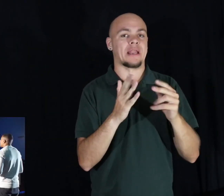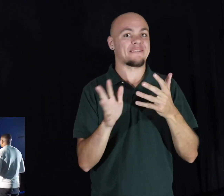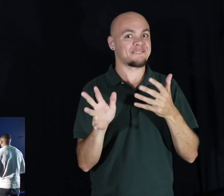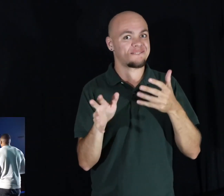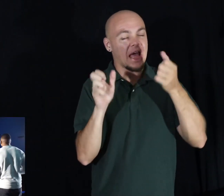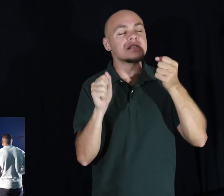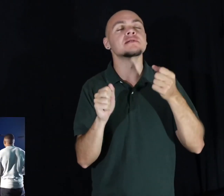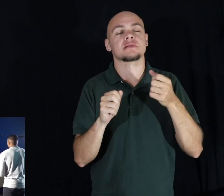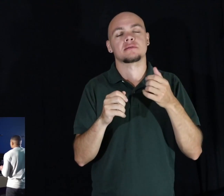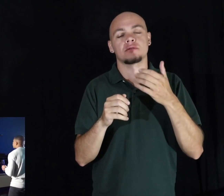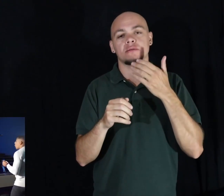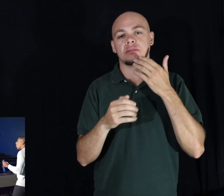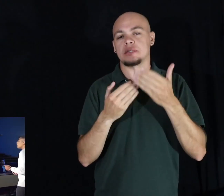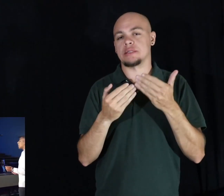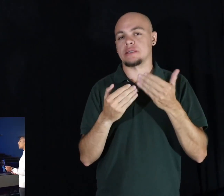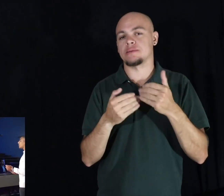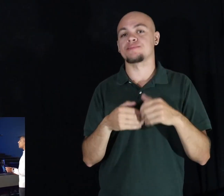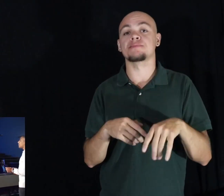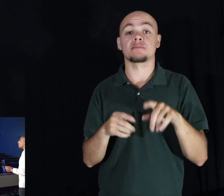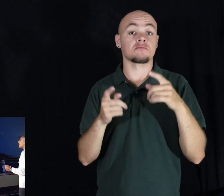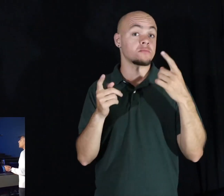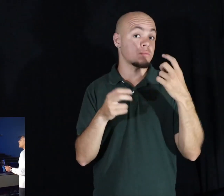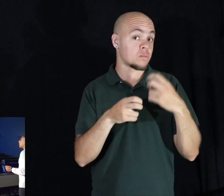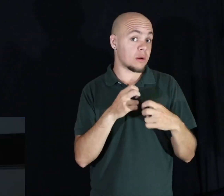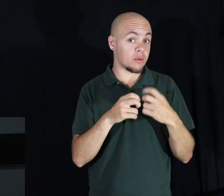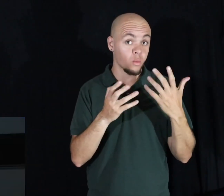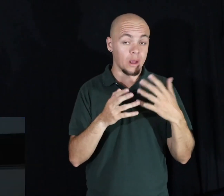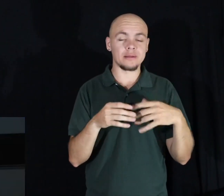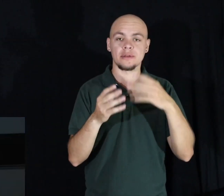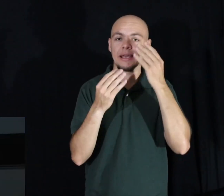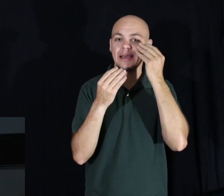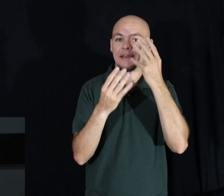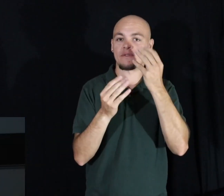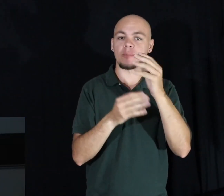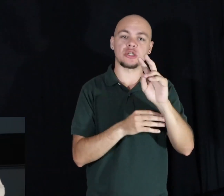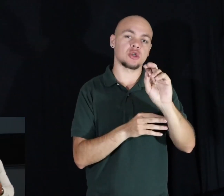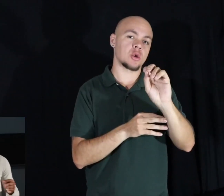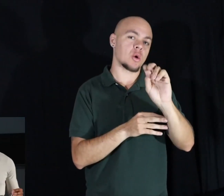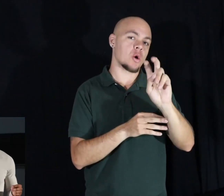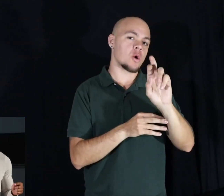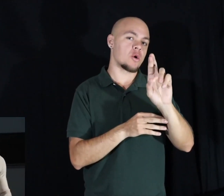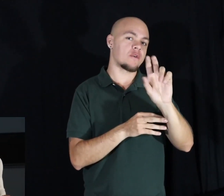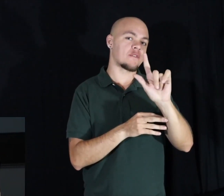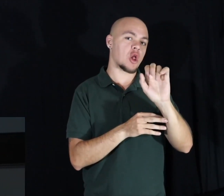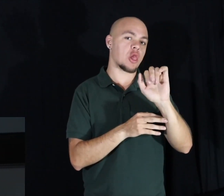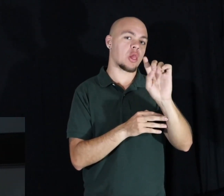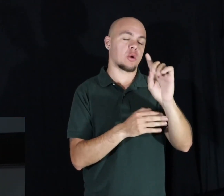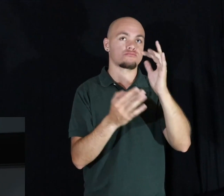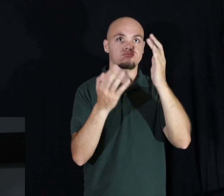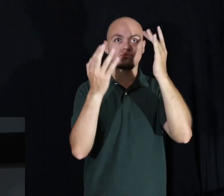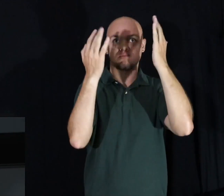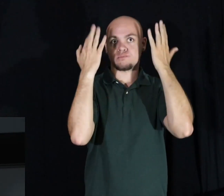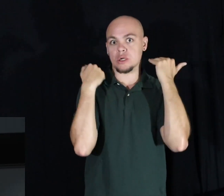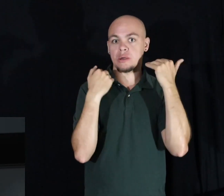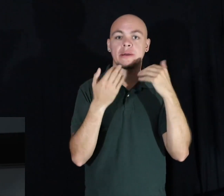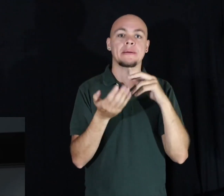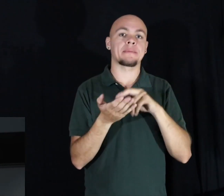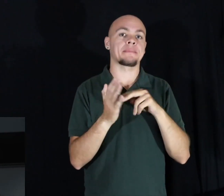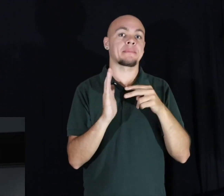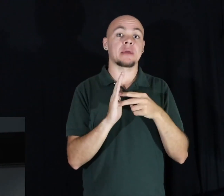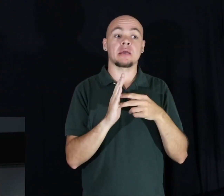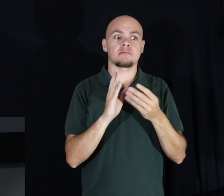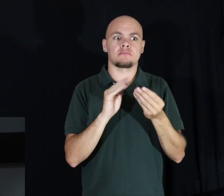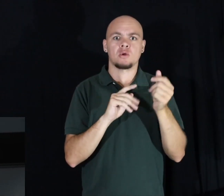Now, the problem is information overload. The reason is, many of us in this room haven't had a class called reading